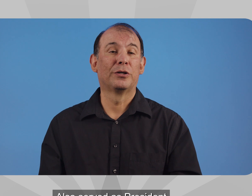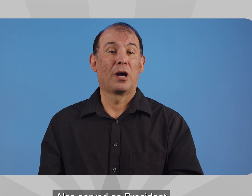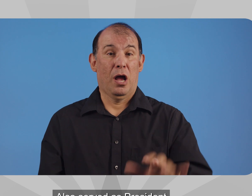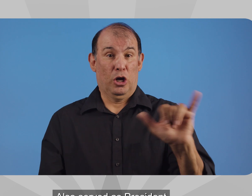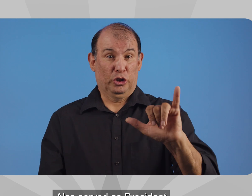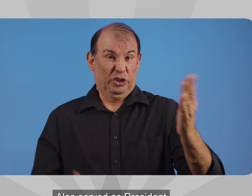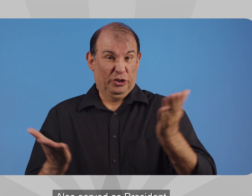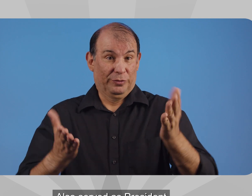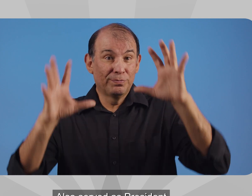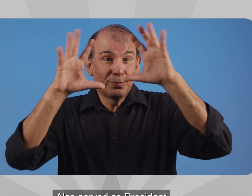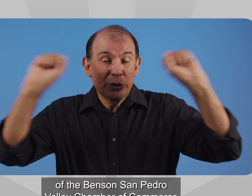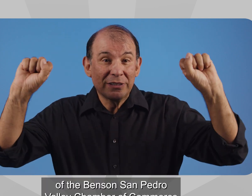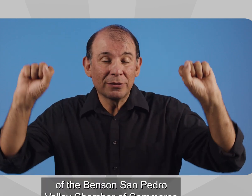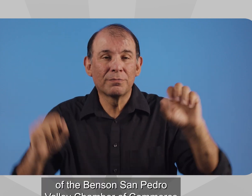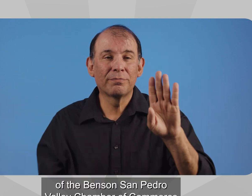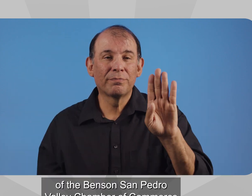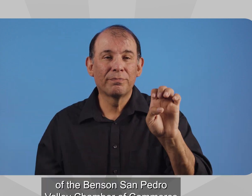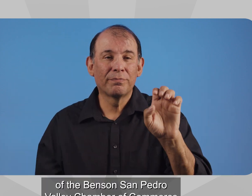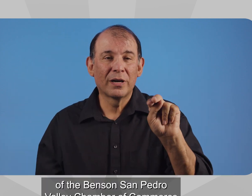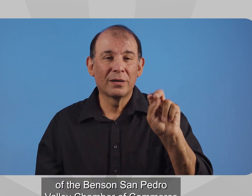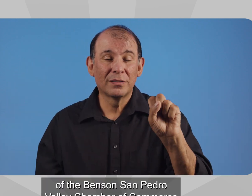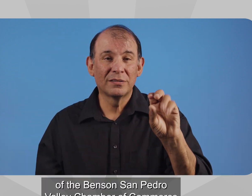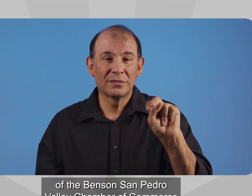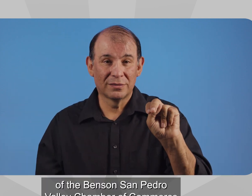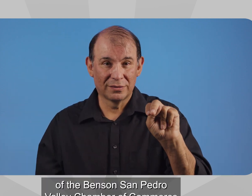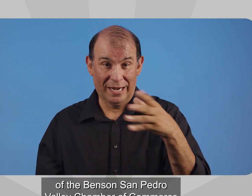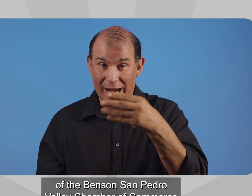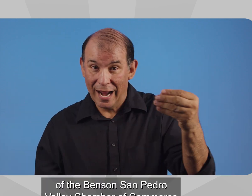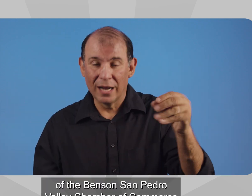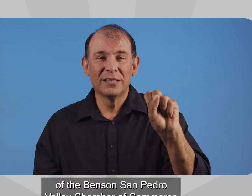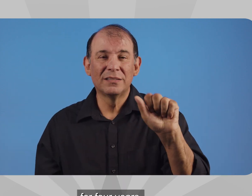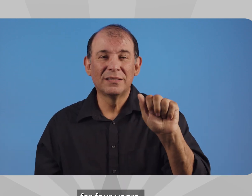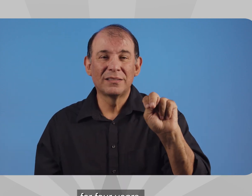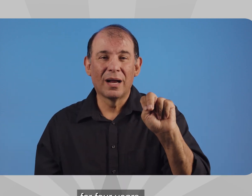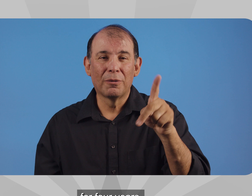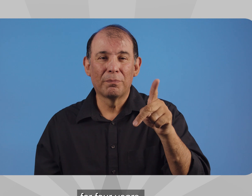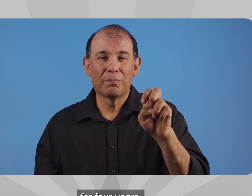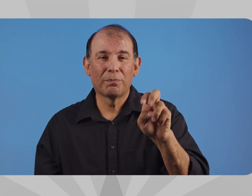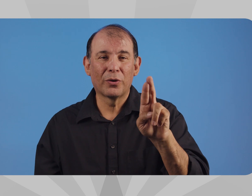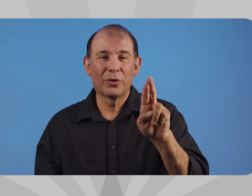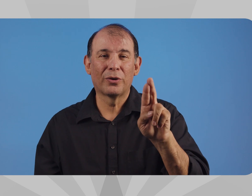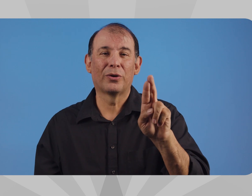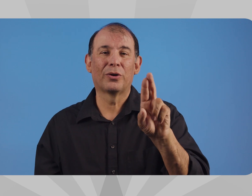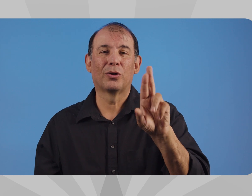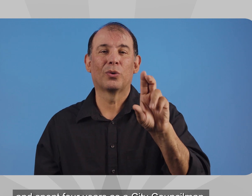Also served as president of the Benson San Pedro Valley Chamber of Commerce for four years